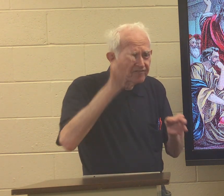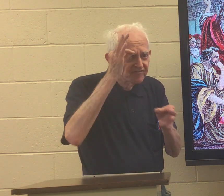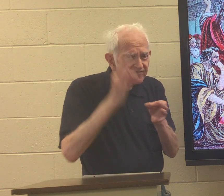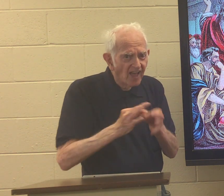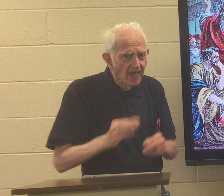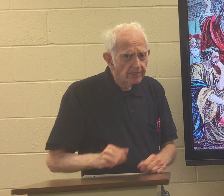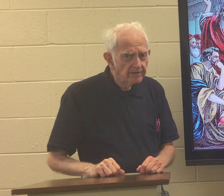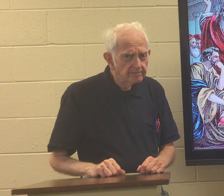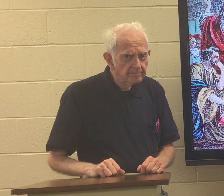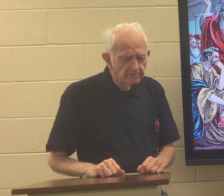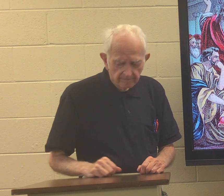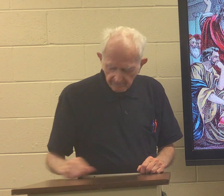in our faith